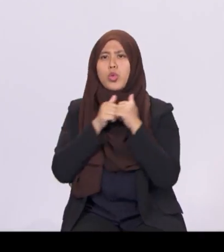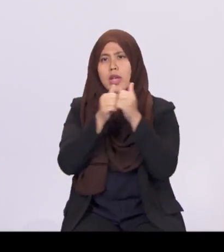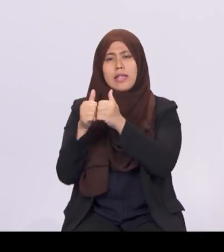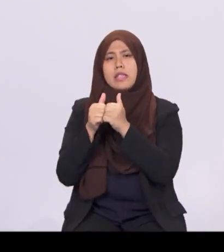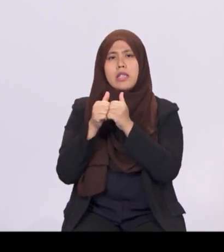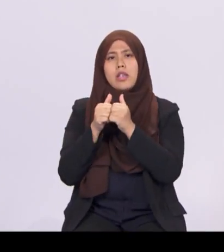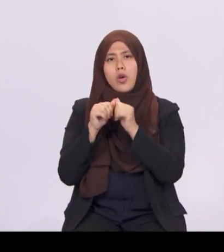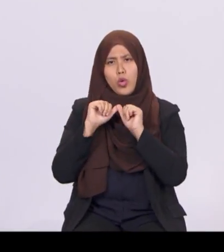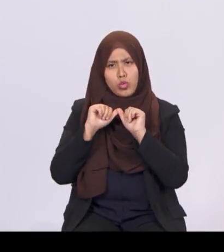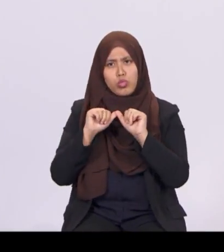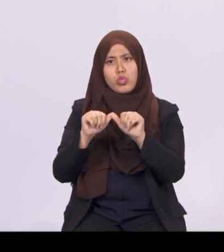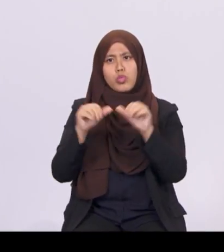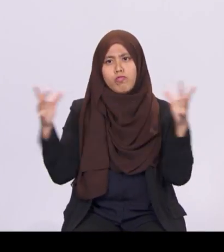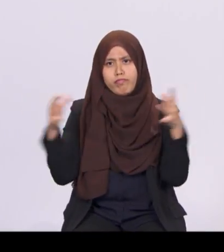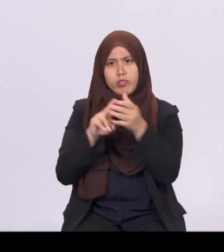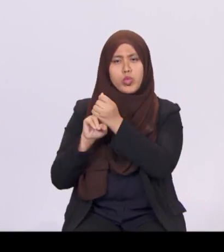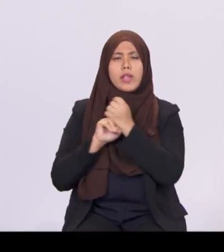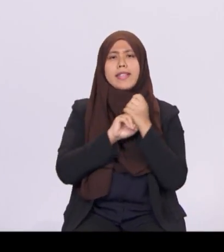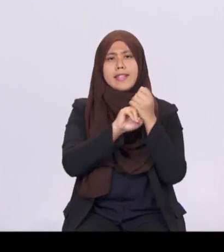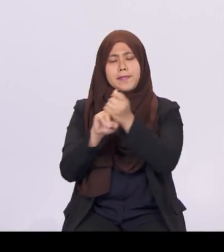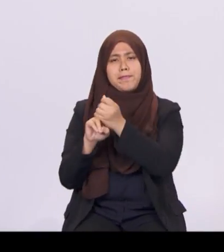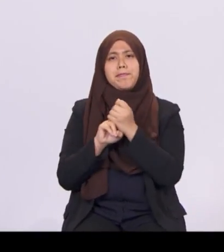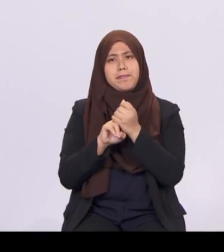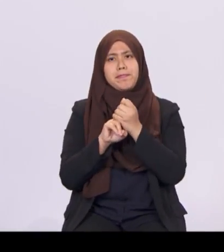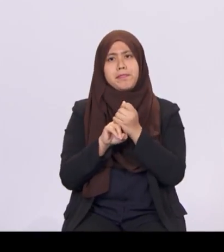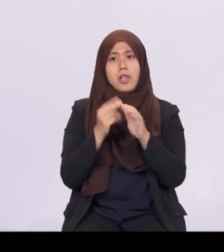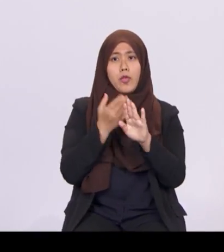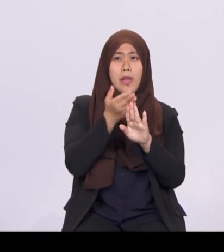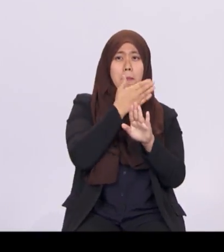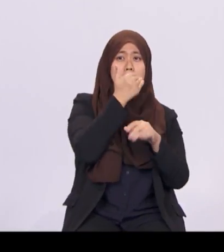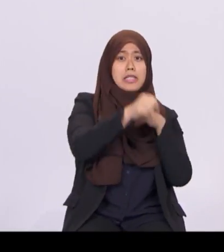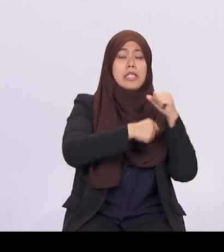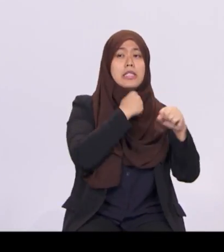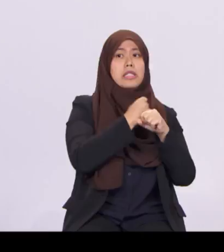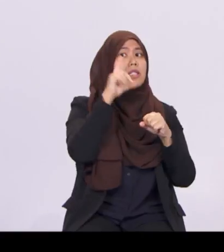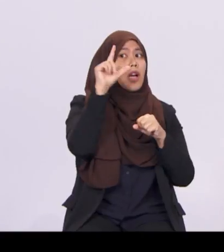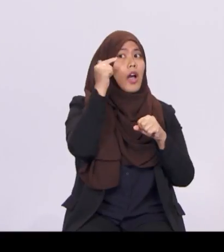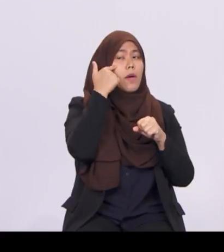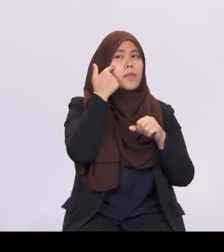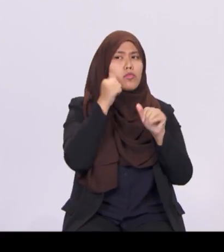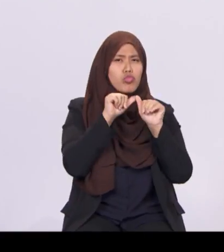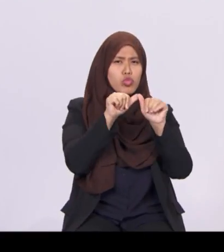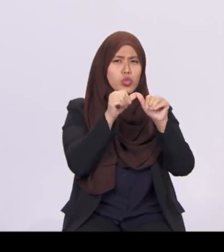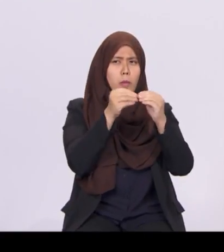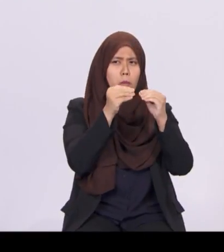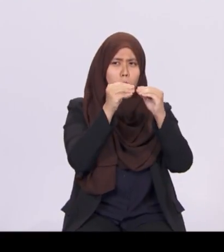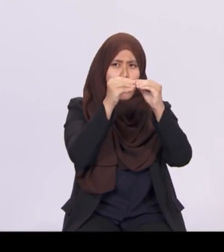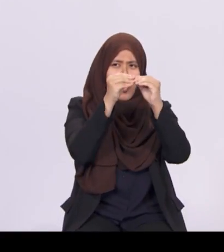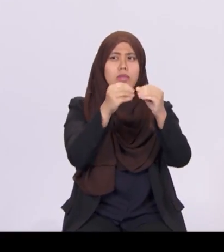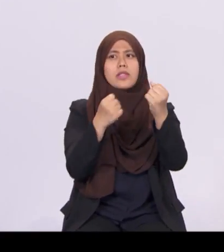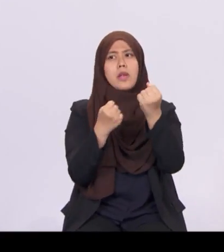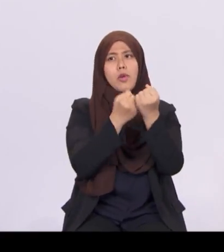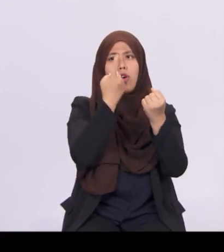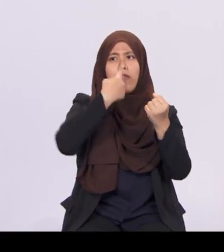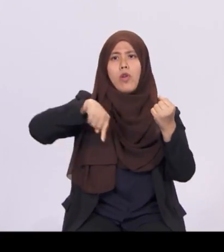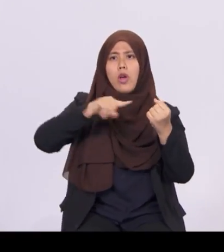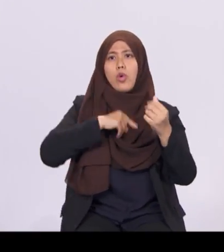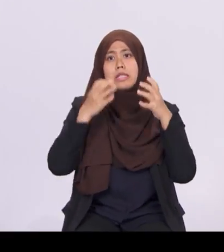Over the past decade, the government has increased support for our citizens, providing greater assurance through schemes like MediShield Life